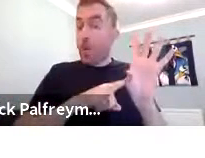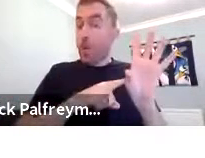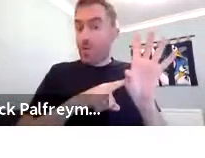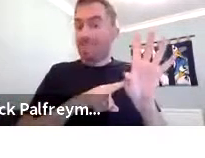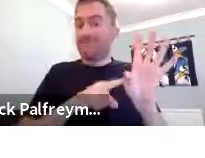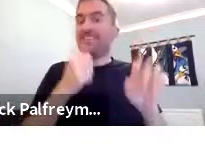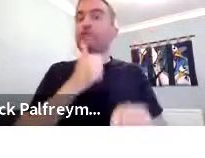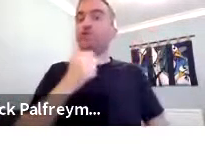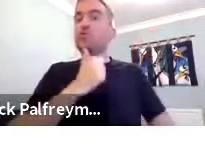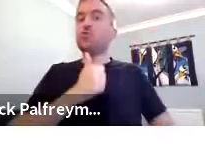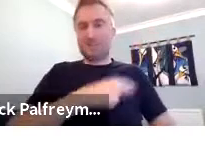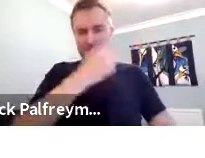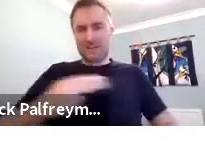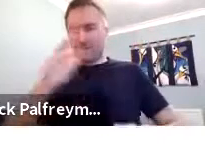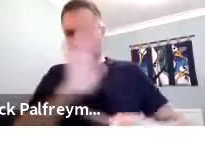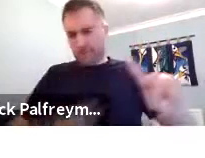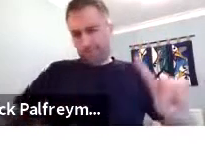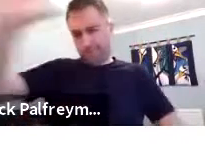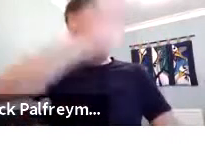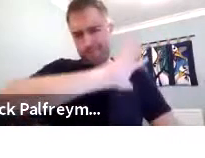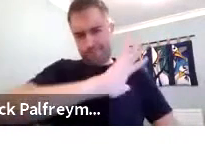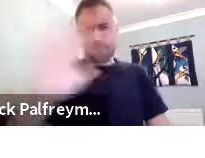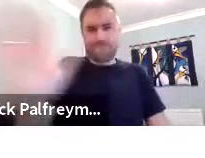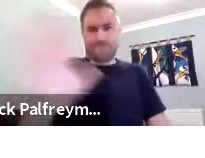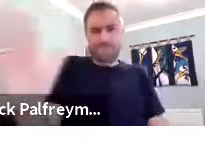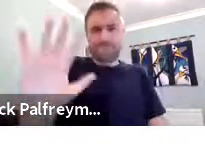So, are they from Indonesia?